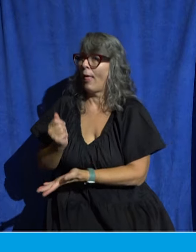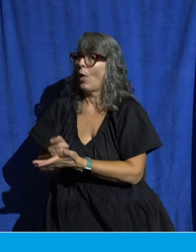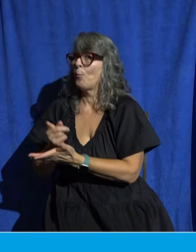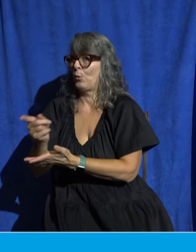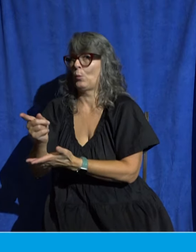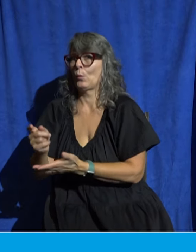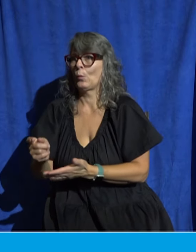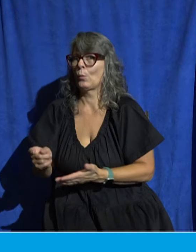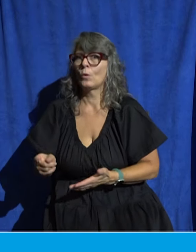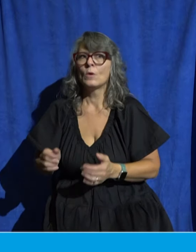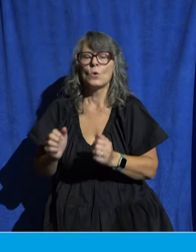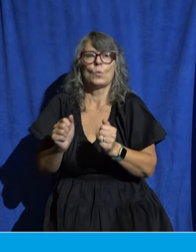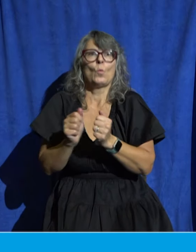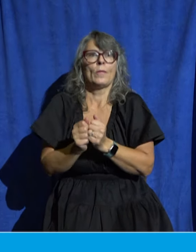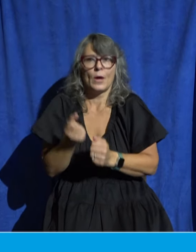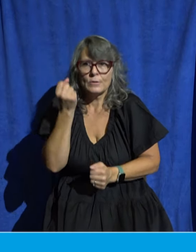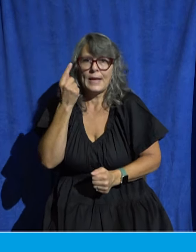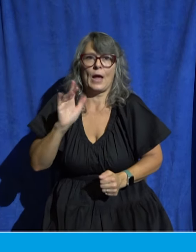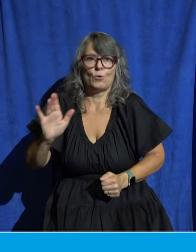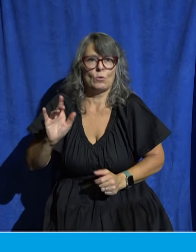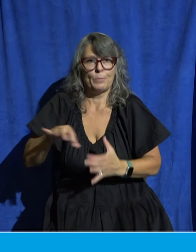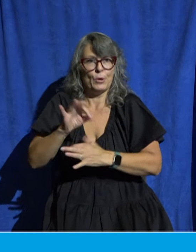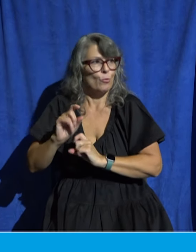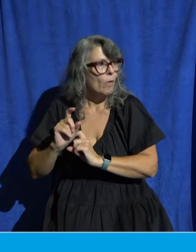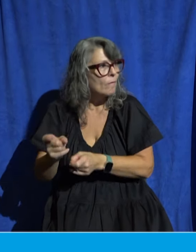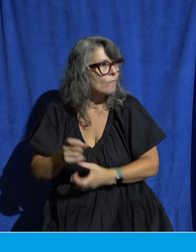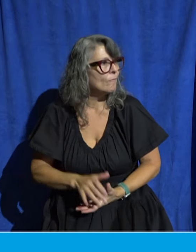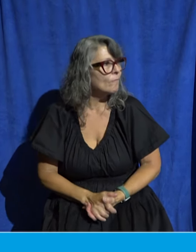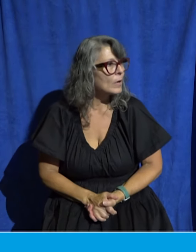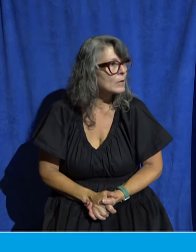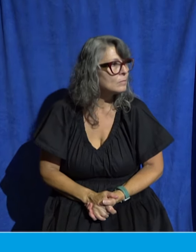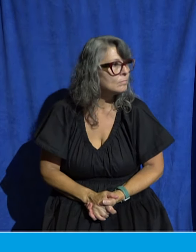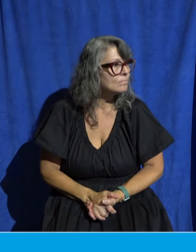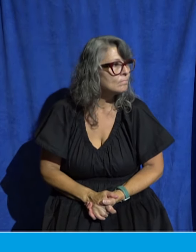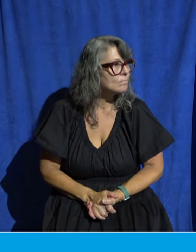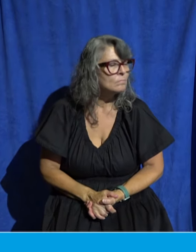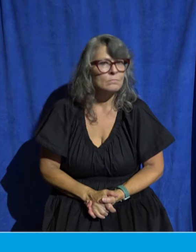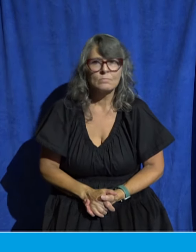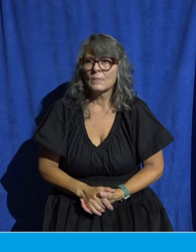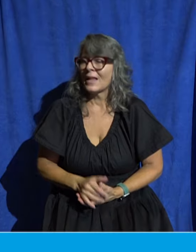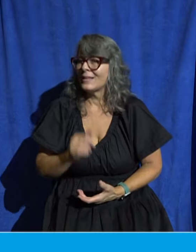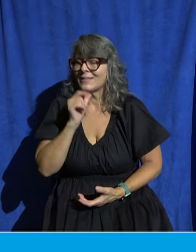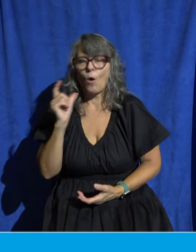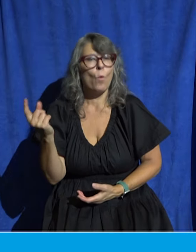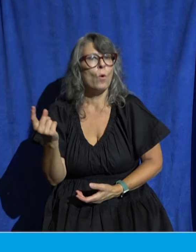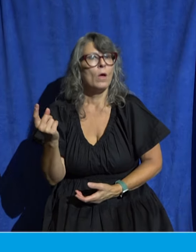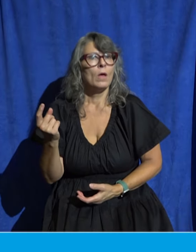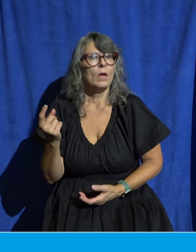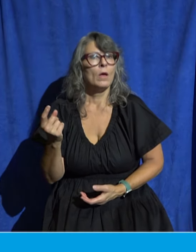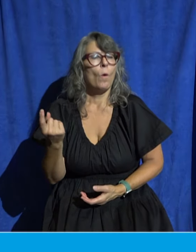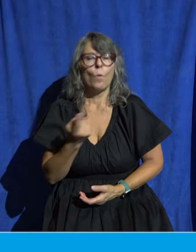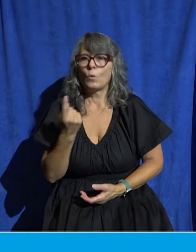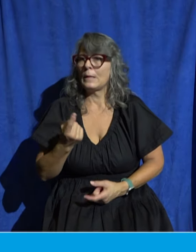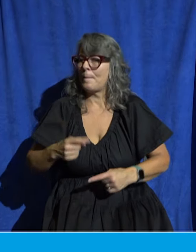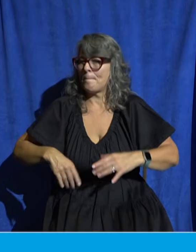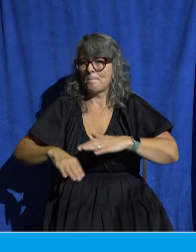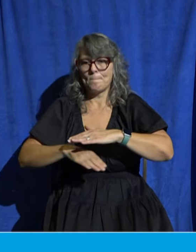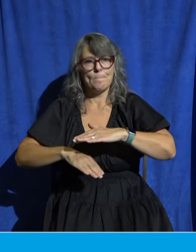gifting is based on God's grace and not your talents or abilities you might be surprised at how the Lord has actually